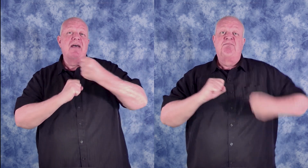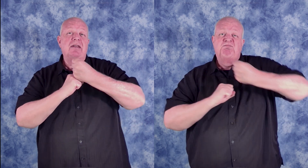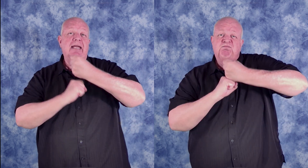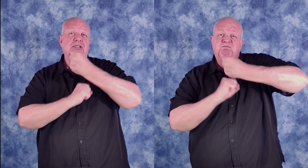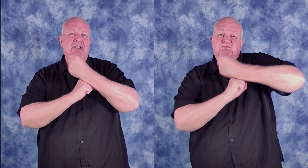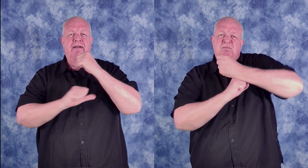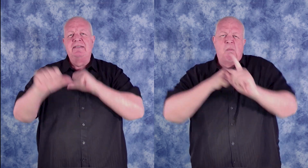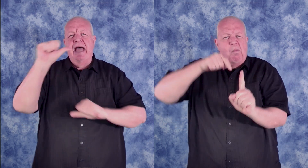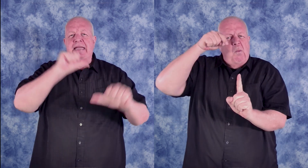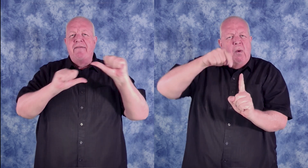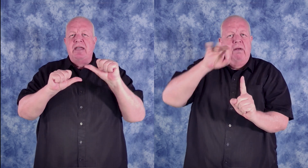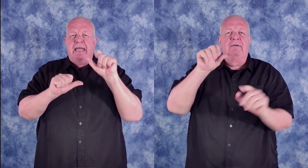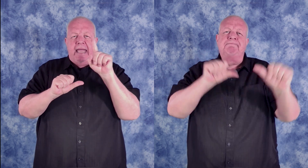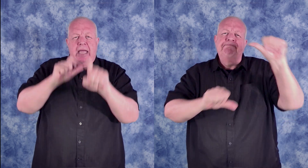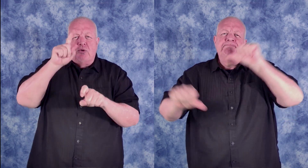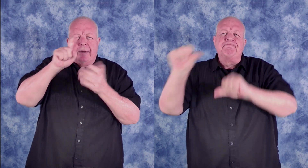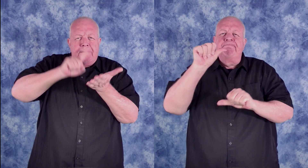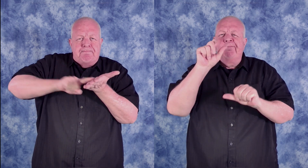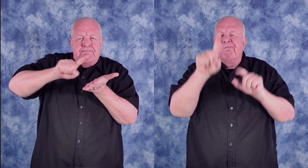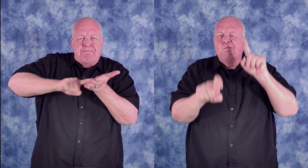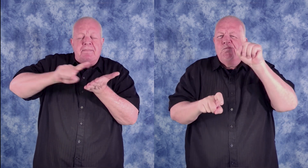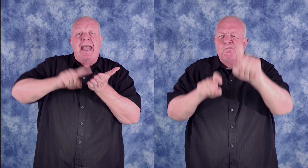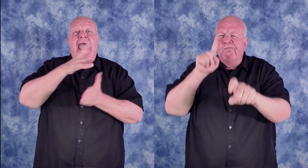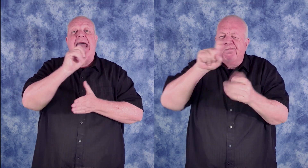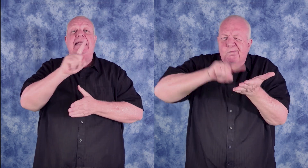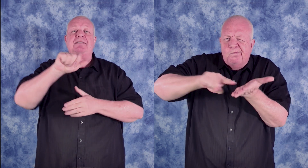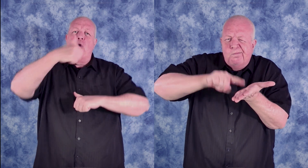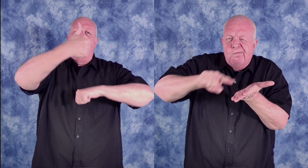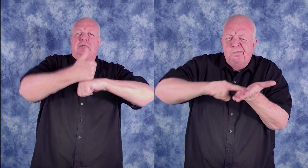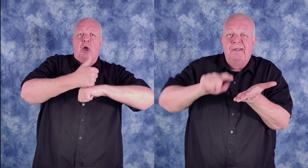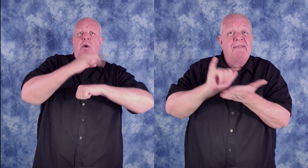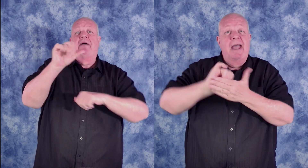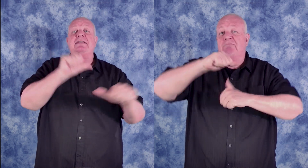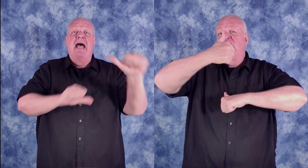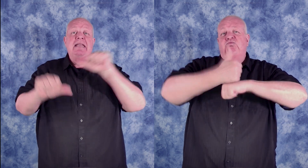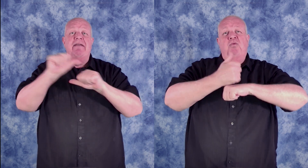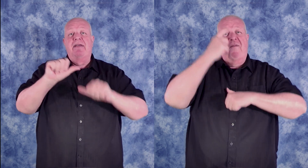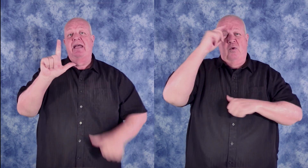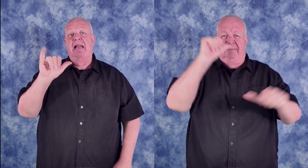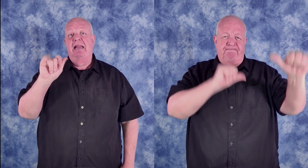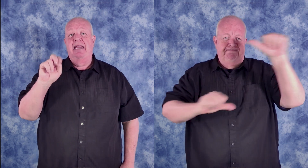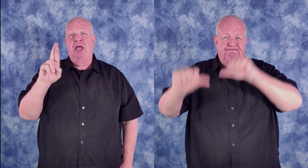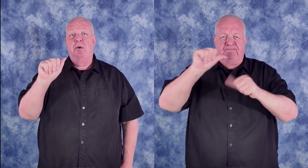foundation of scientific inquiry and is the cornerstone of scientific literacy.